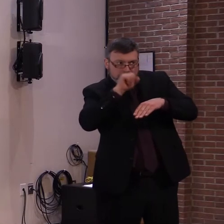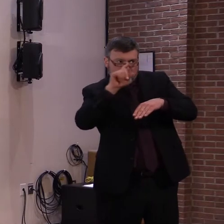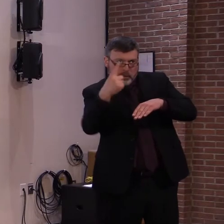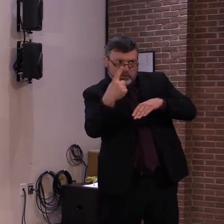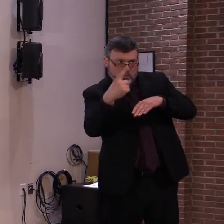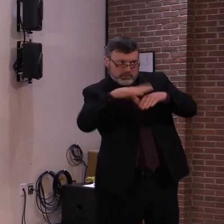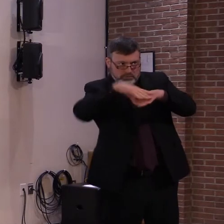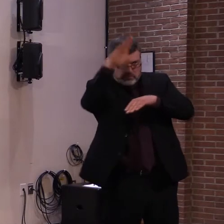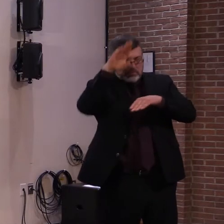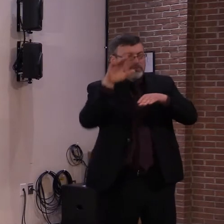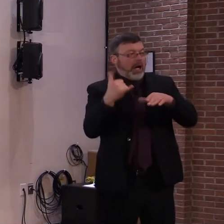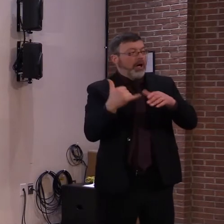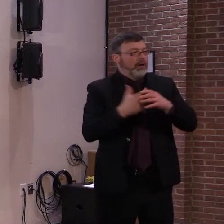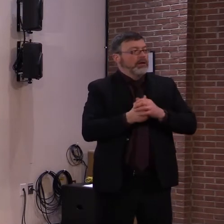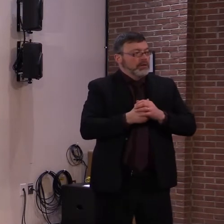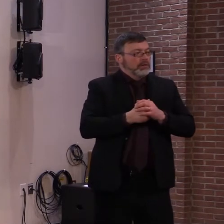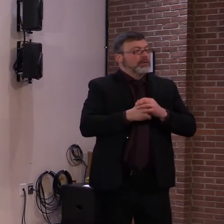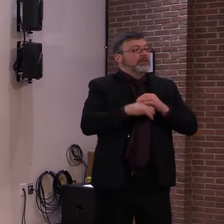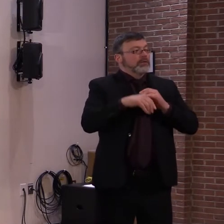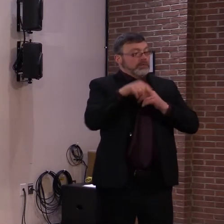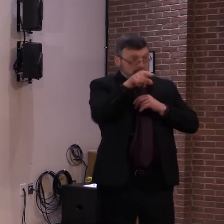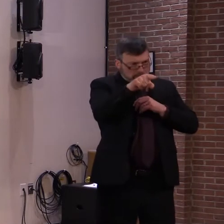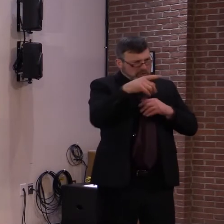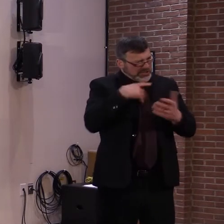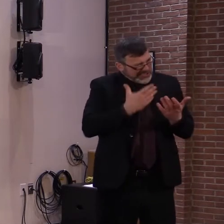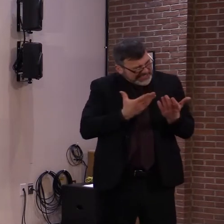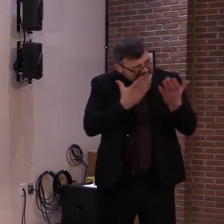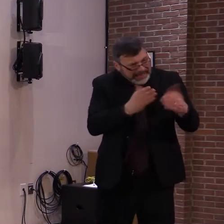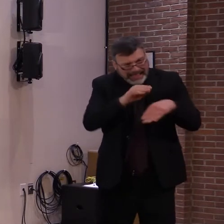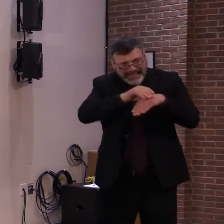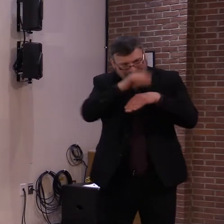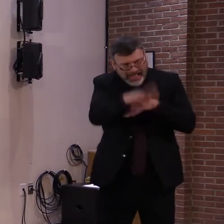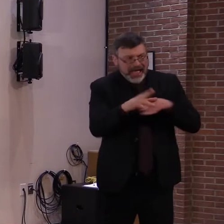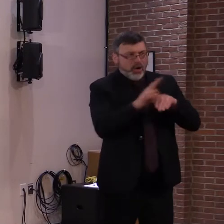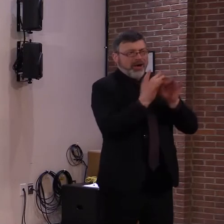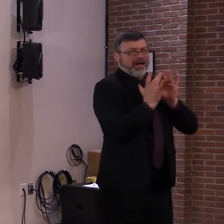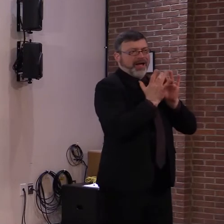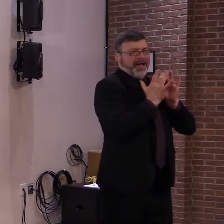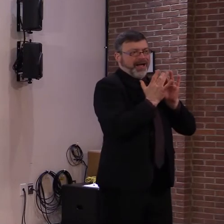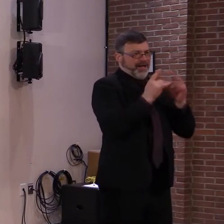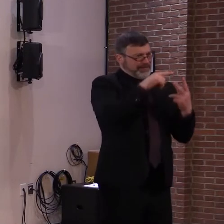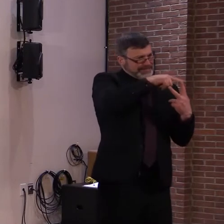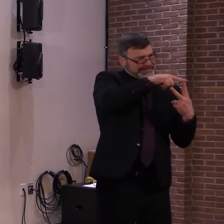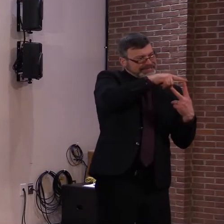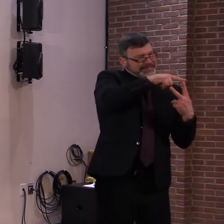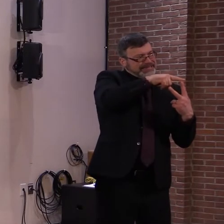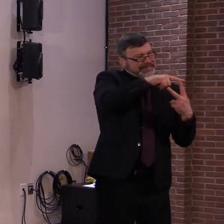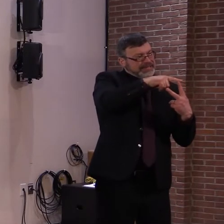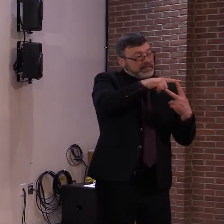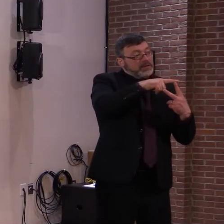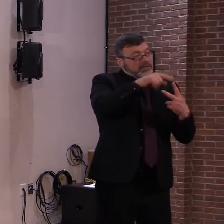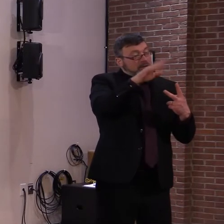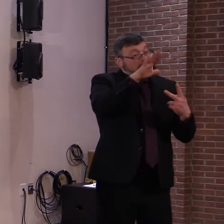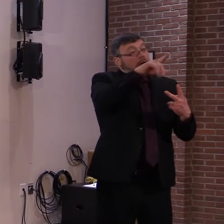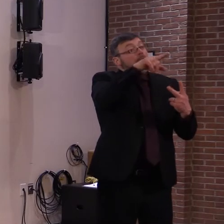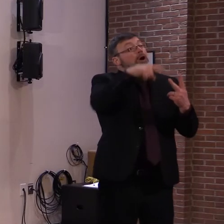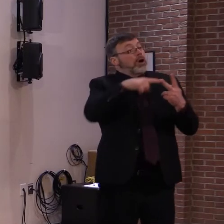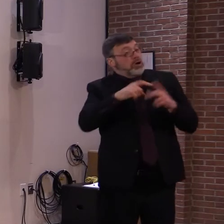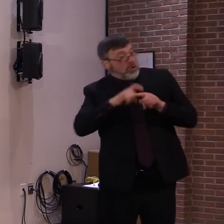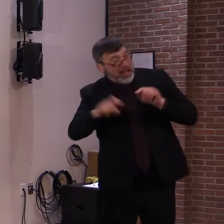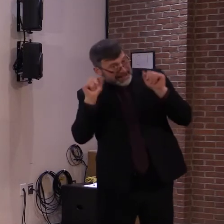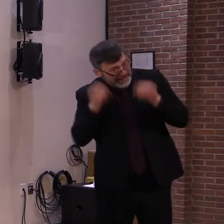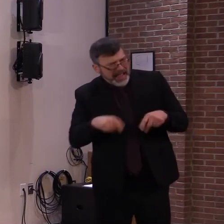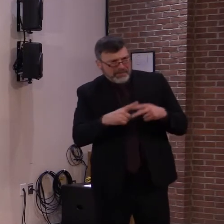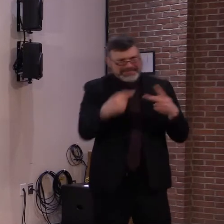online tool or the call center to register. Our preference, as I said before, is that everybody use the